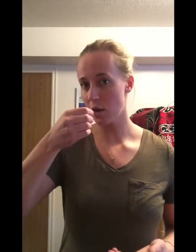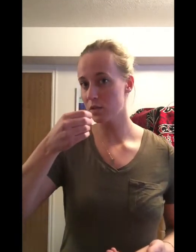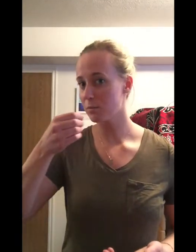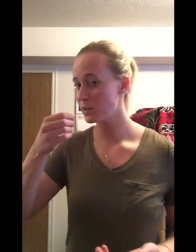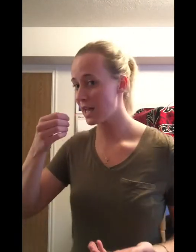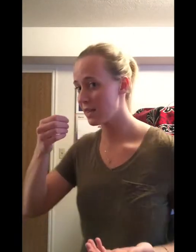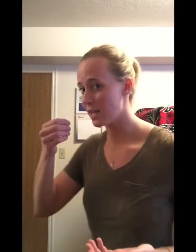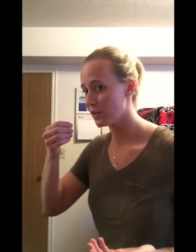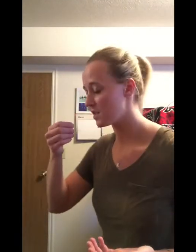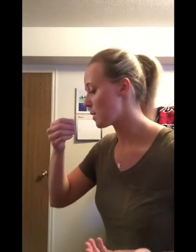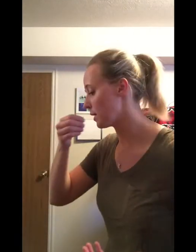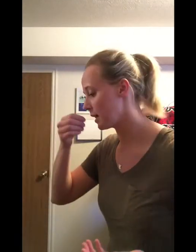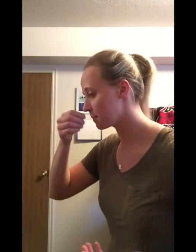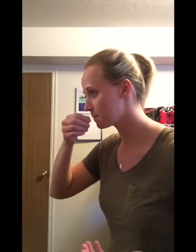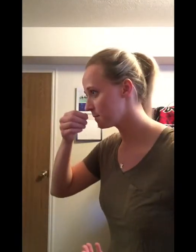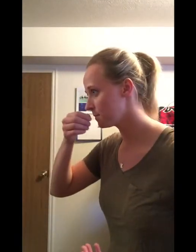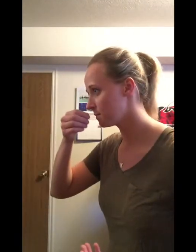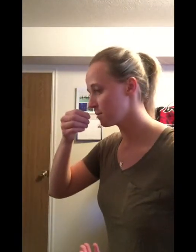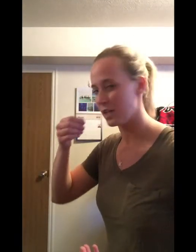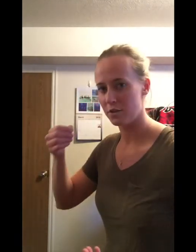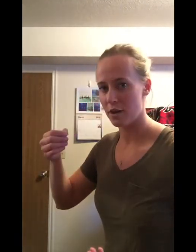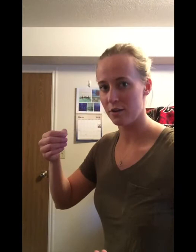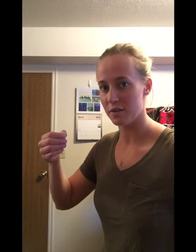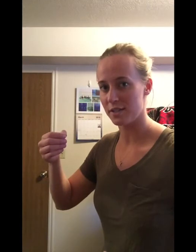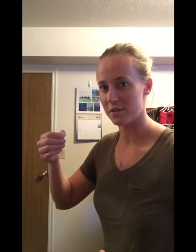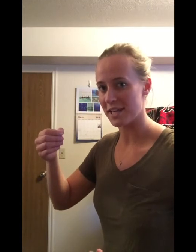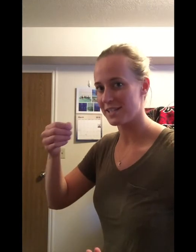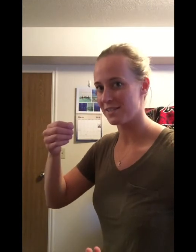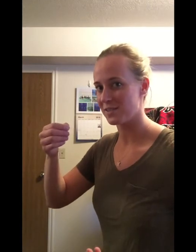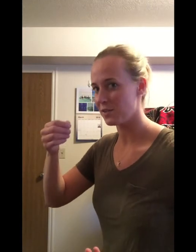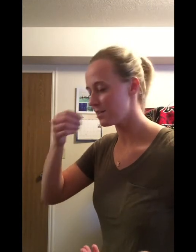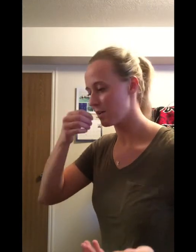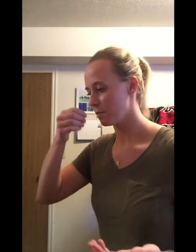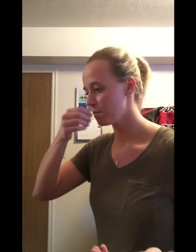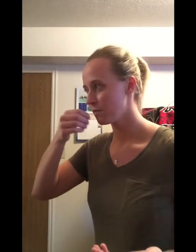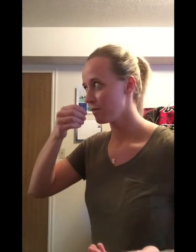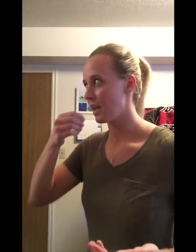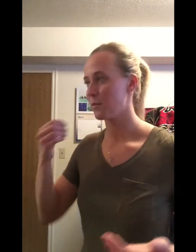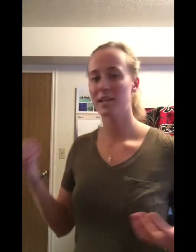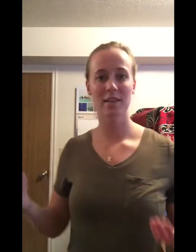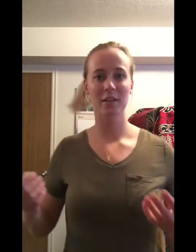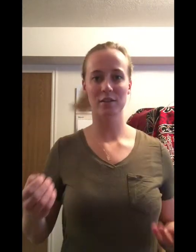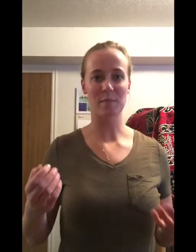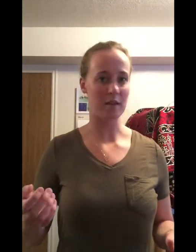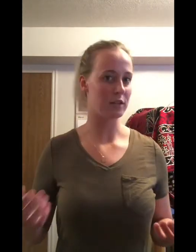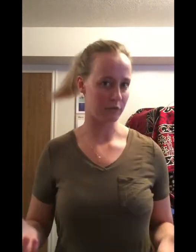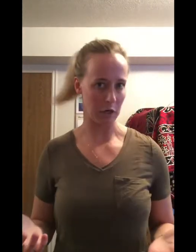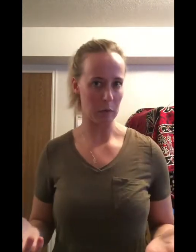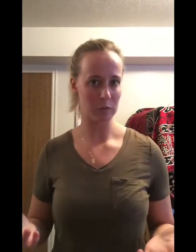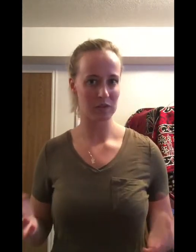nose and pretend like you're smelling it. Like you know how you always see the scientists do it. So yeah, pretend like you're smelling the pheromones.